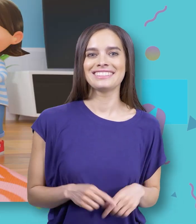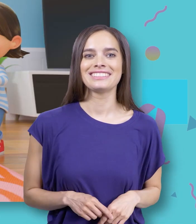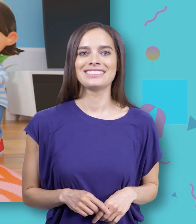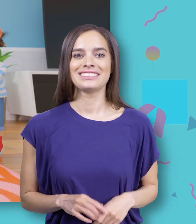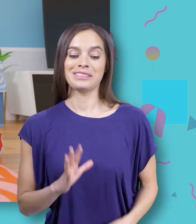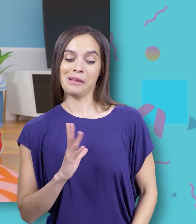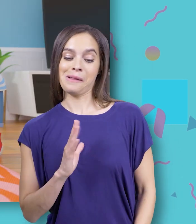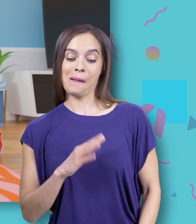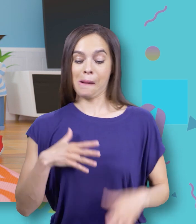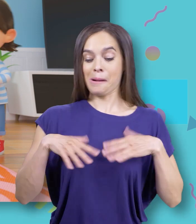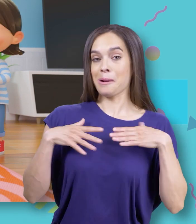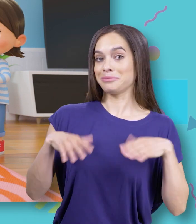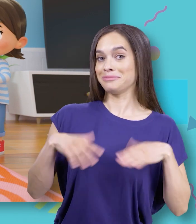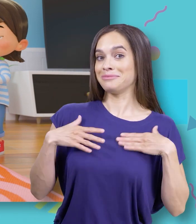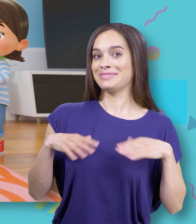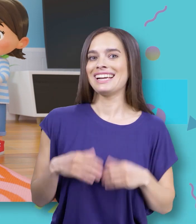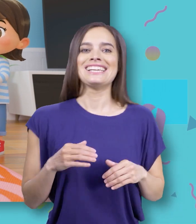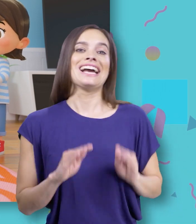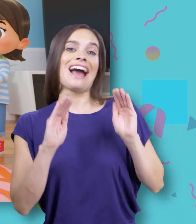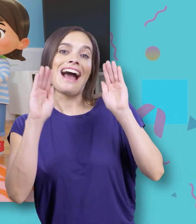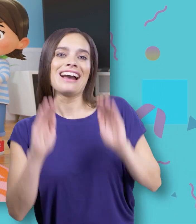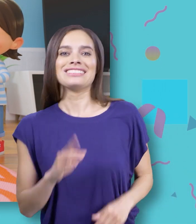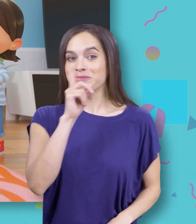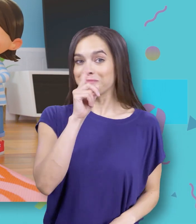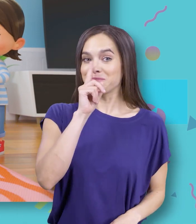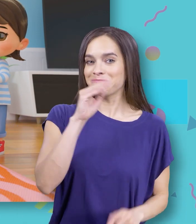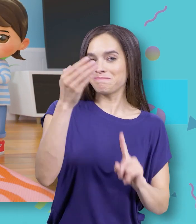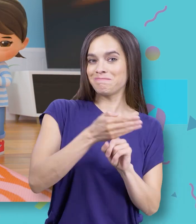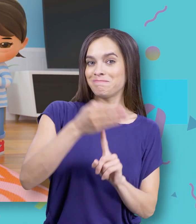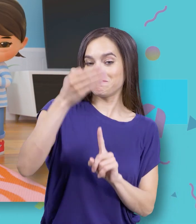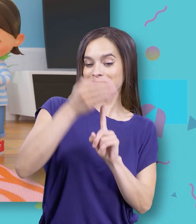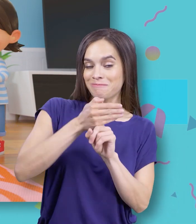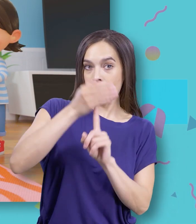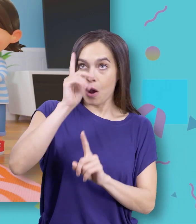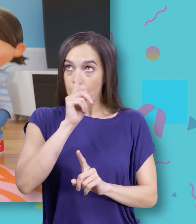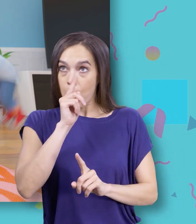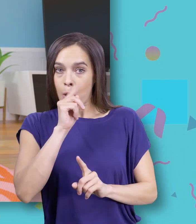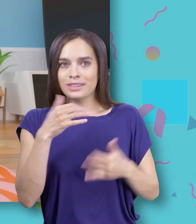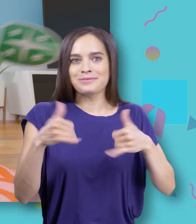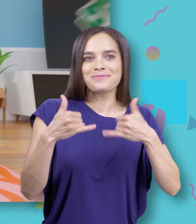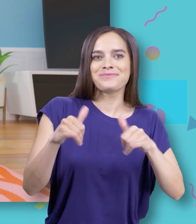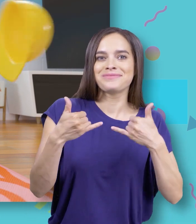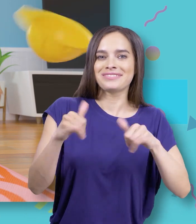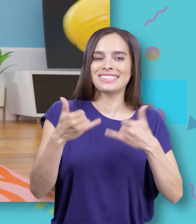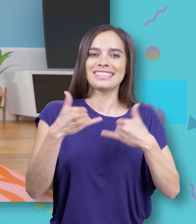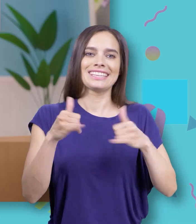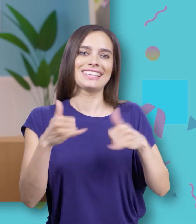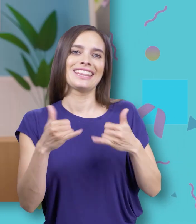Dress up, dress up, yippee-ay Let's pretend and let's all play Let's be who we want to be